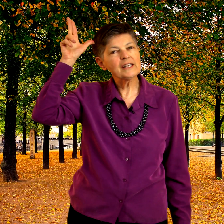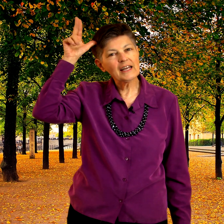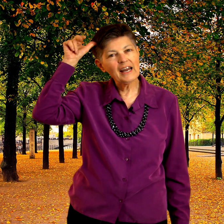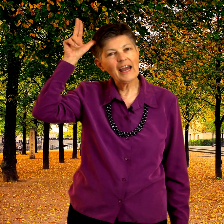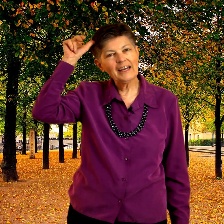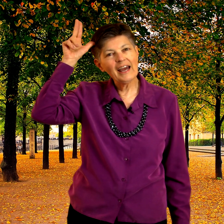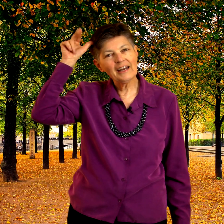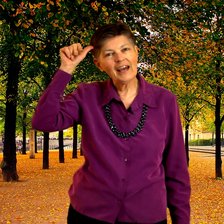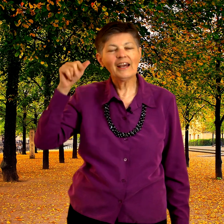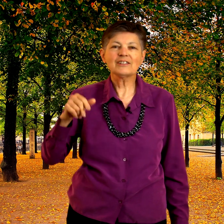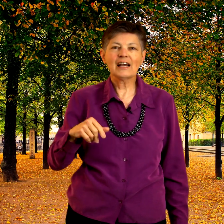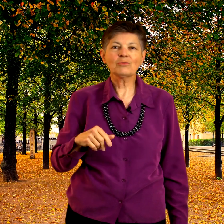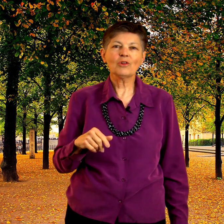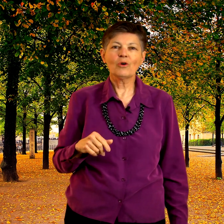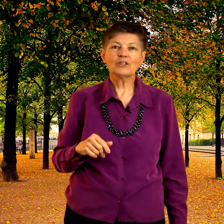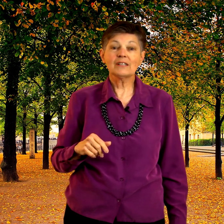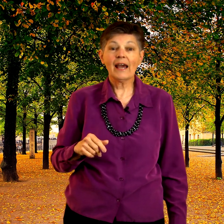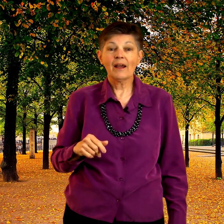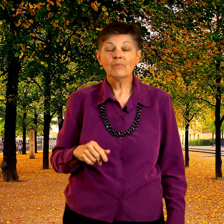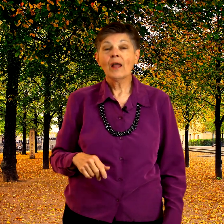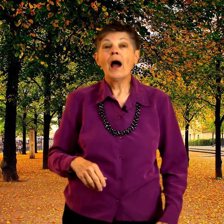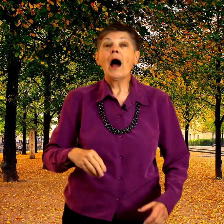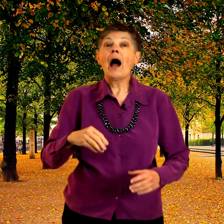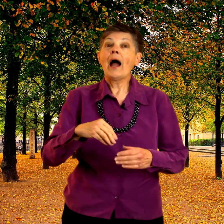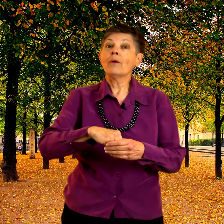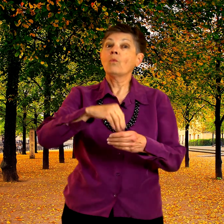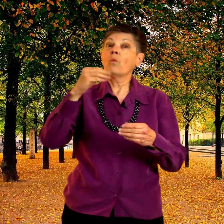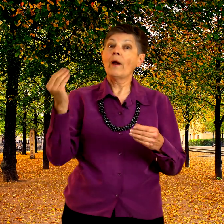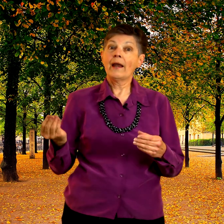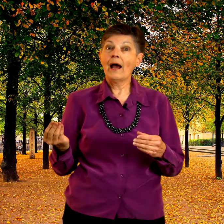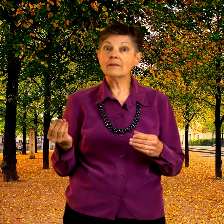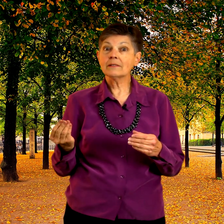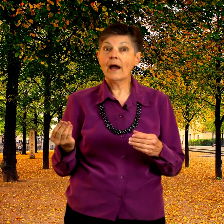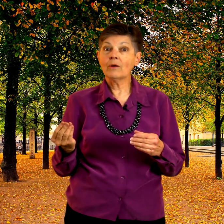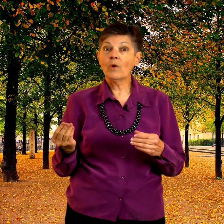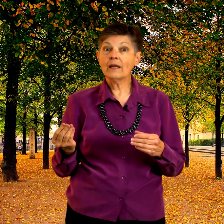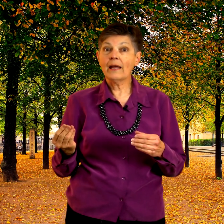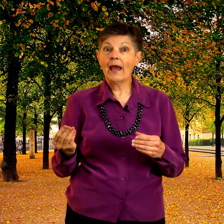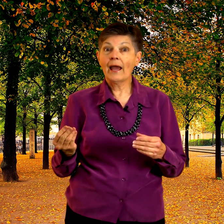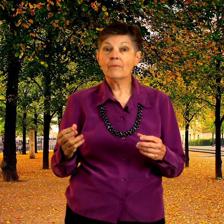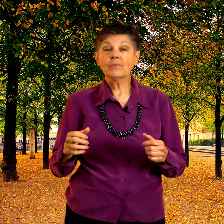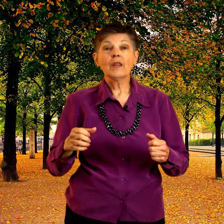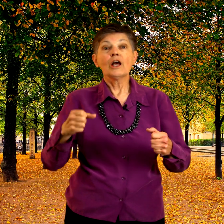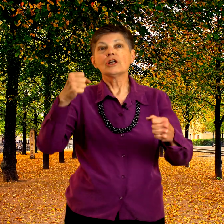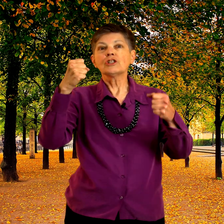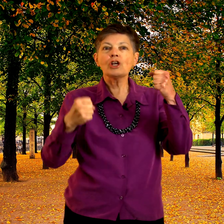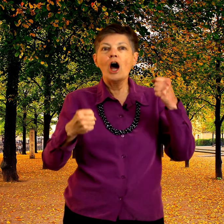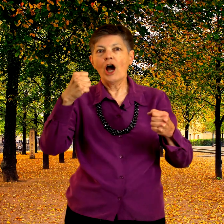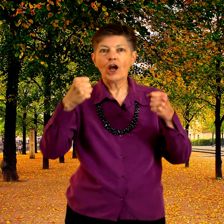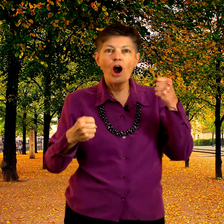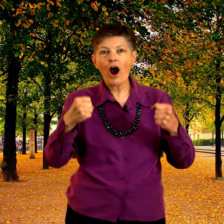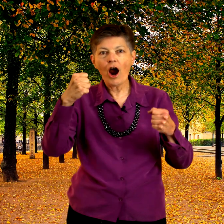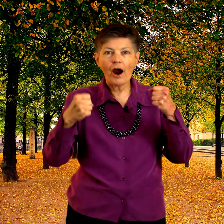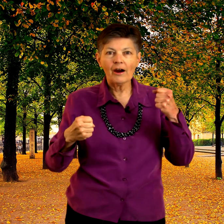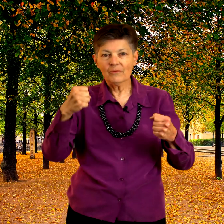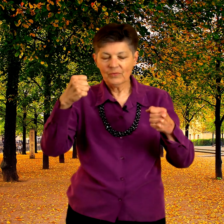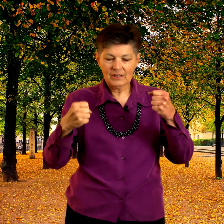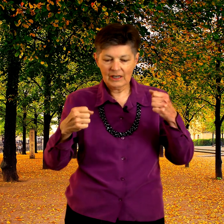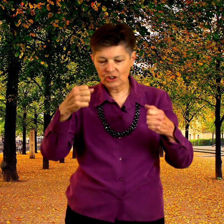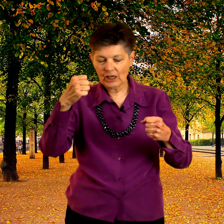said nay nay nay yes that's what the horse did say I went outside one day saw a car like just